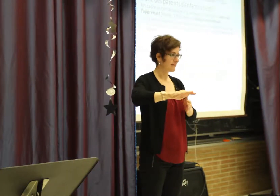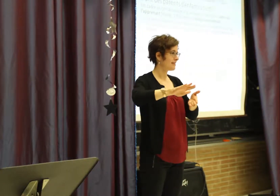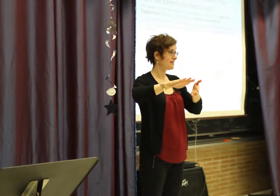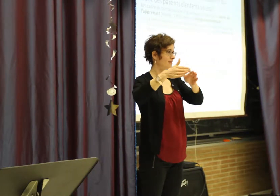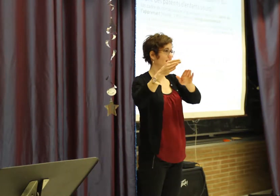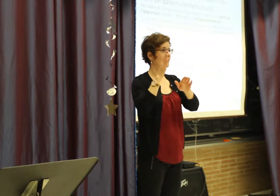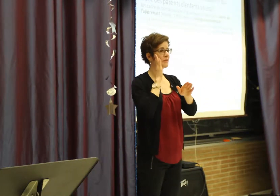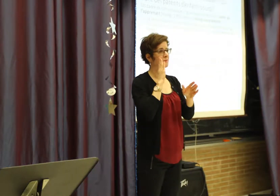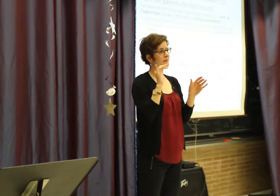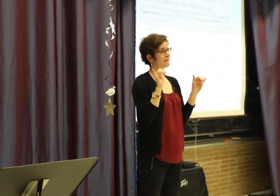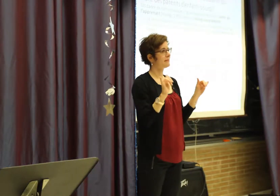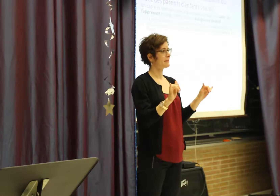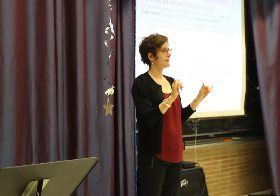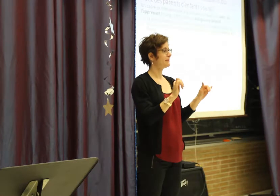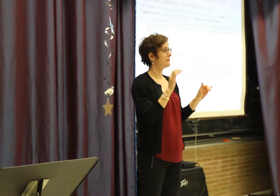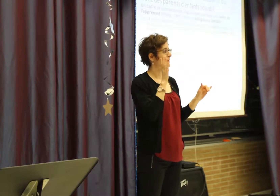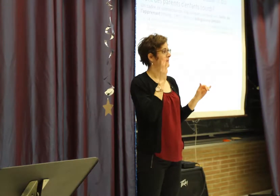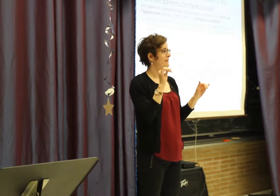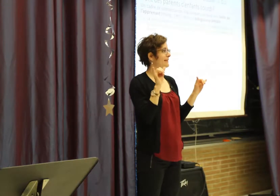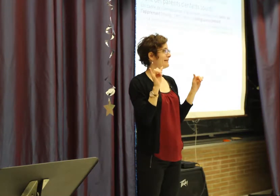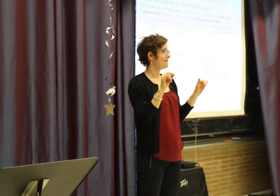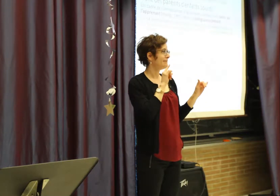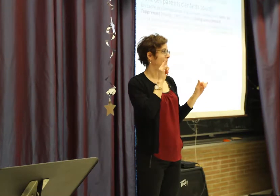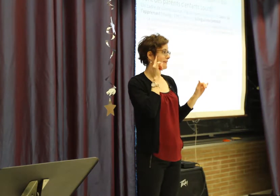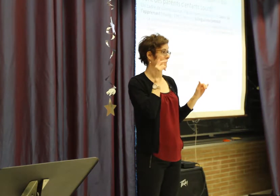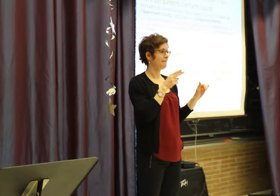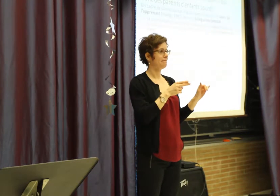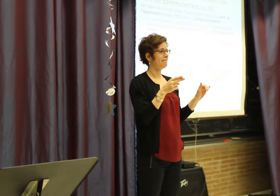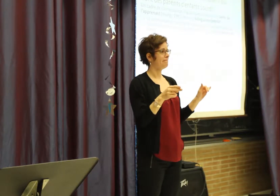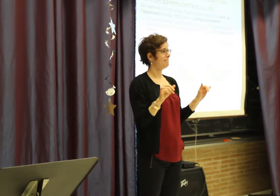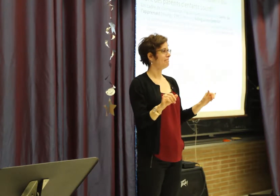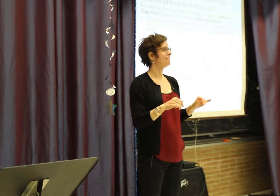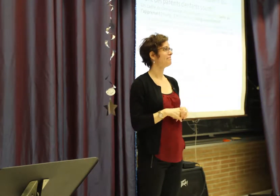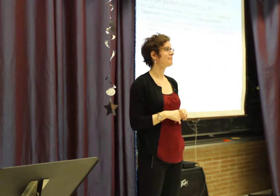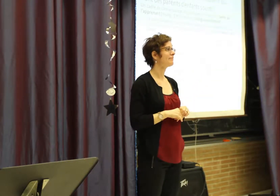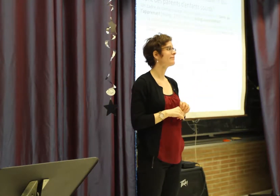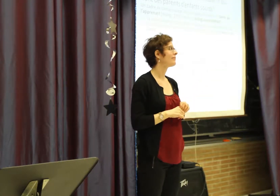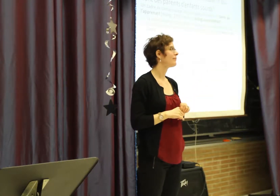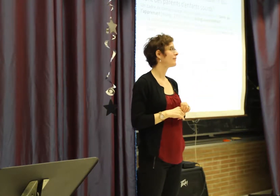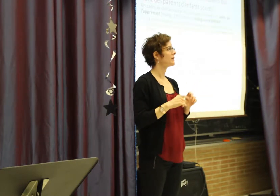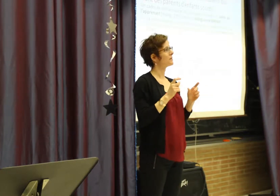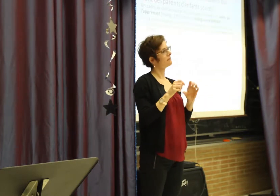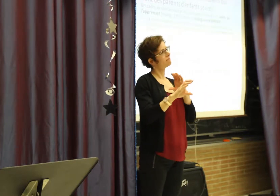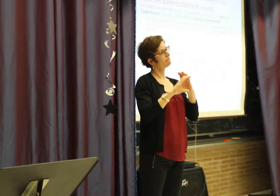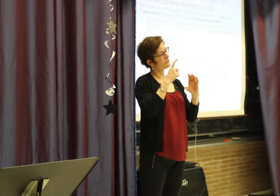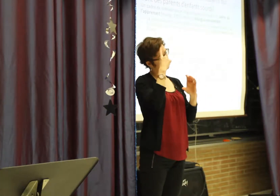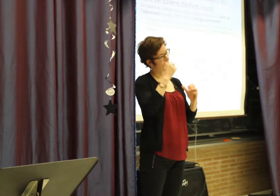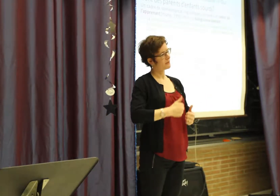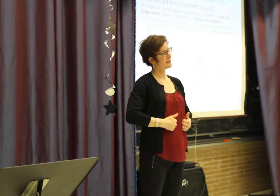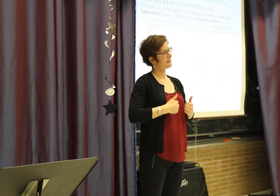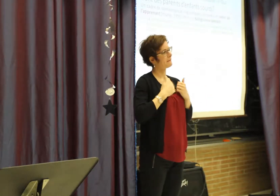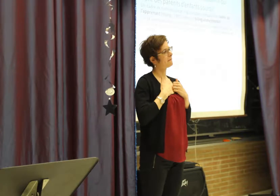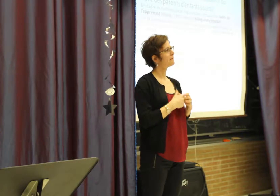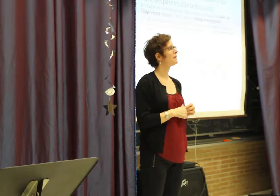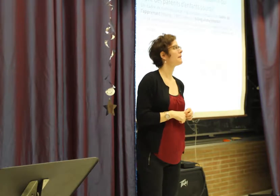From, you know, from the birth of your child until the end of your life, you're going to have a deaf child forever.